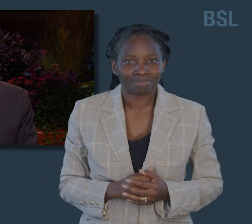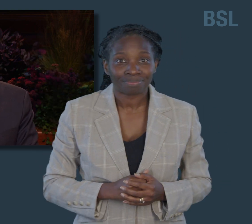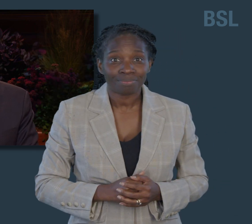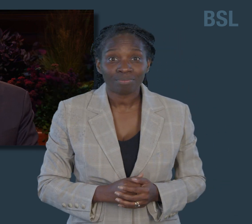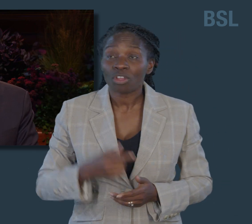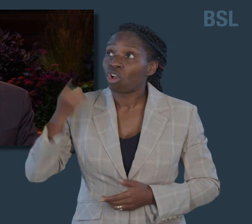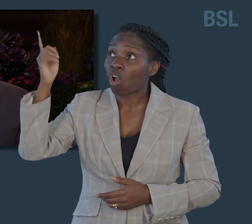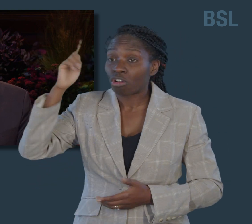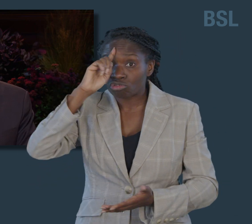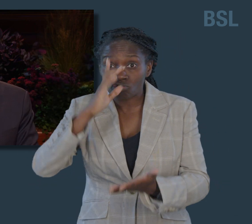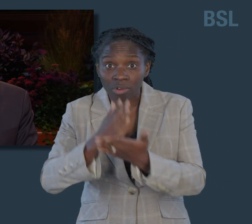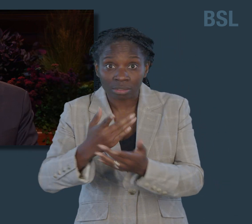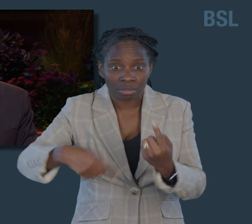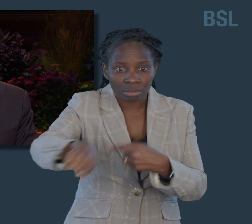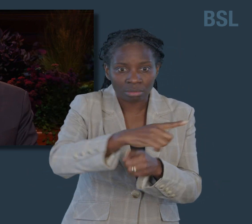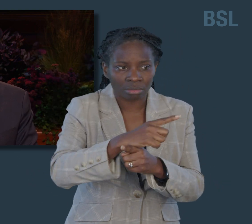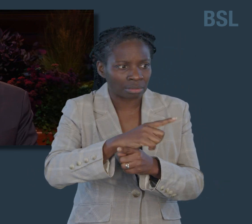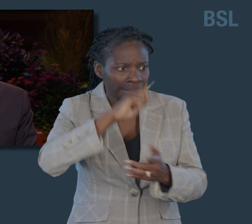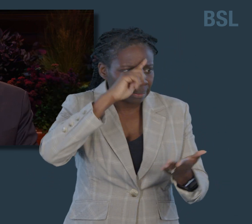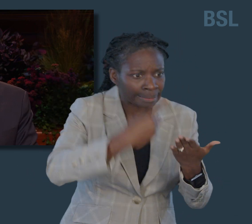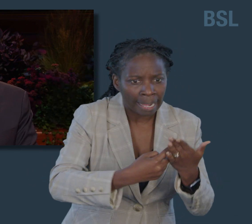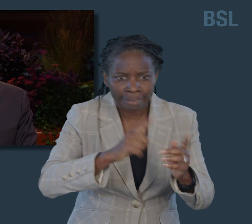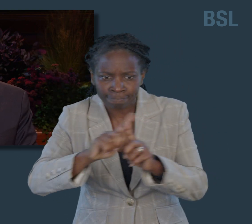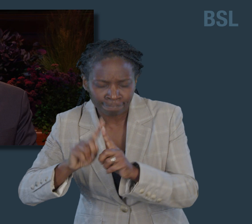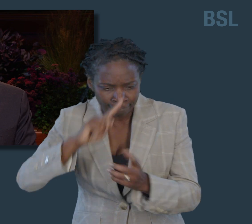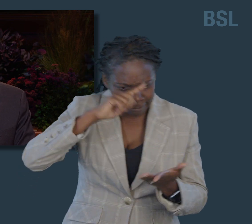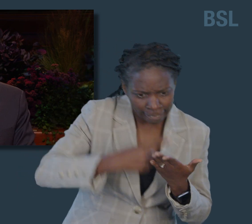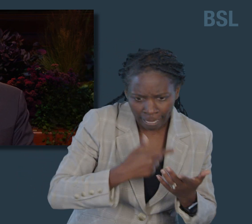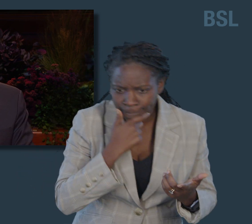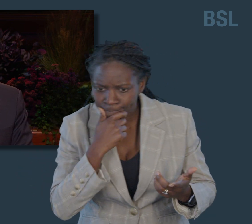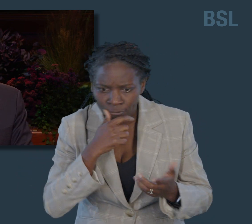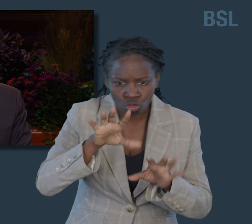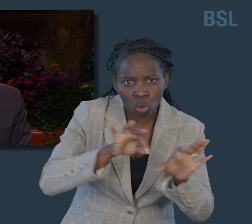make many important decisions, and in all matters He asks us to trust Him.